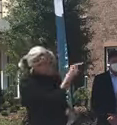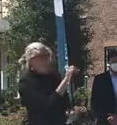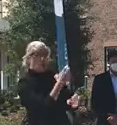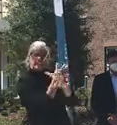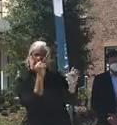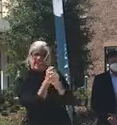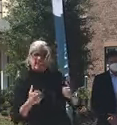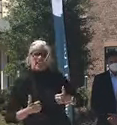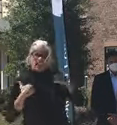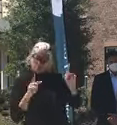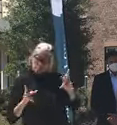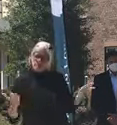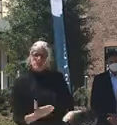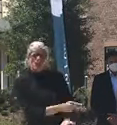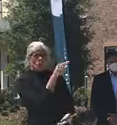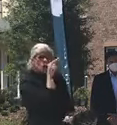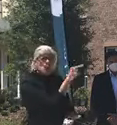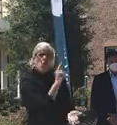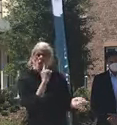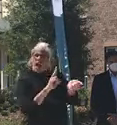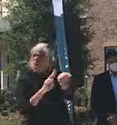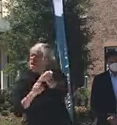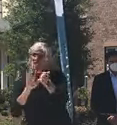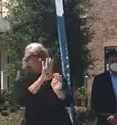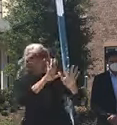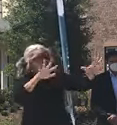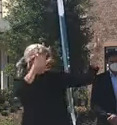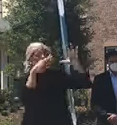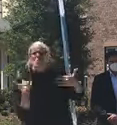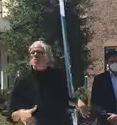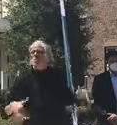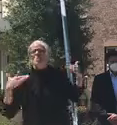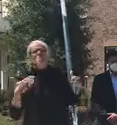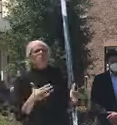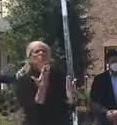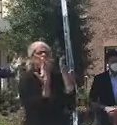here is saving lives. Your nurses are amazing. Thank you so much.